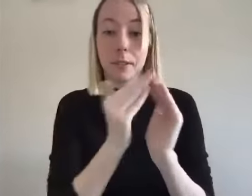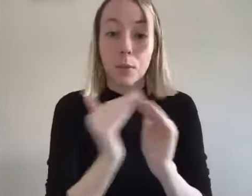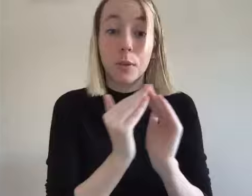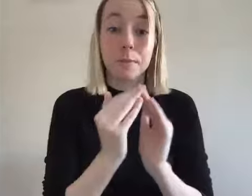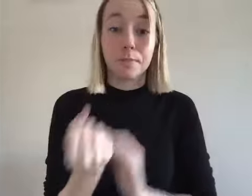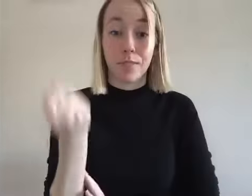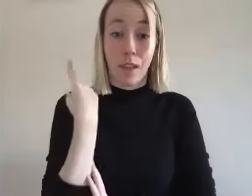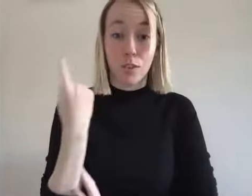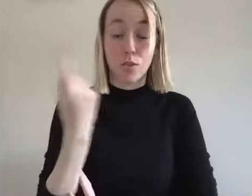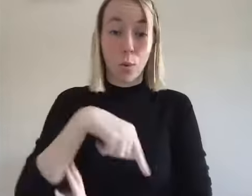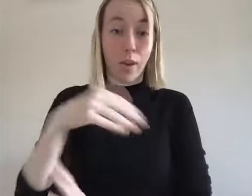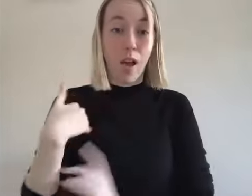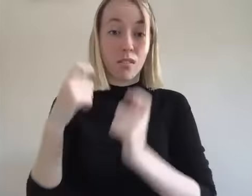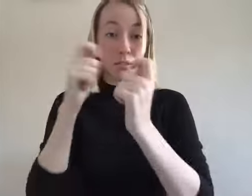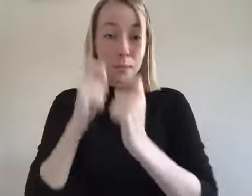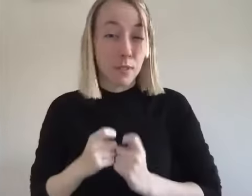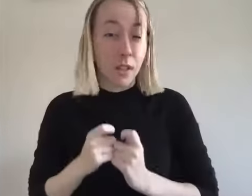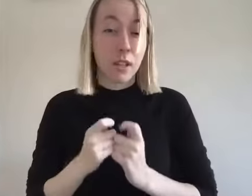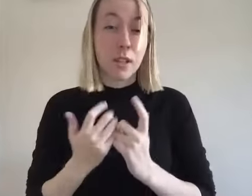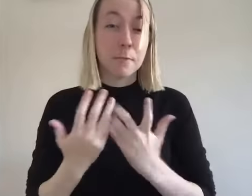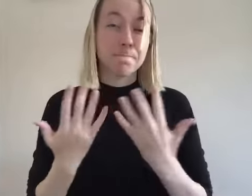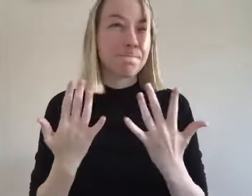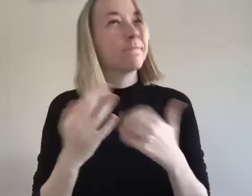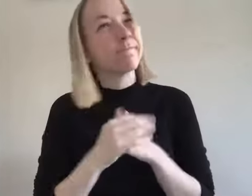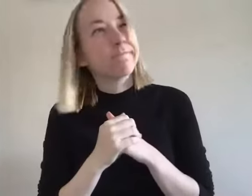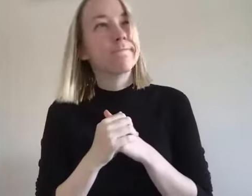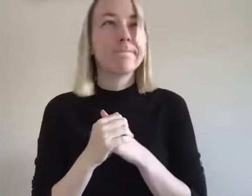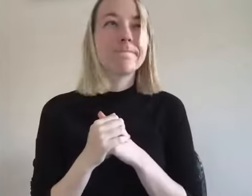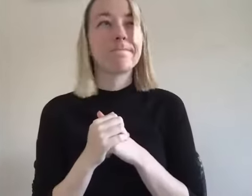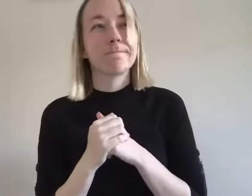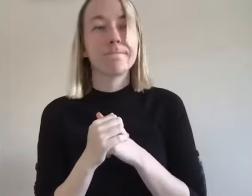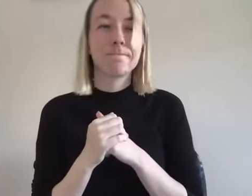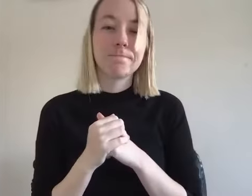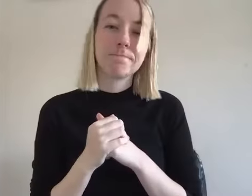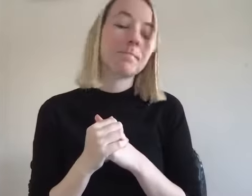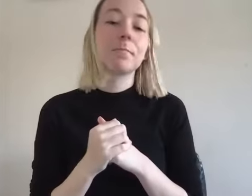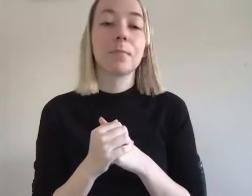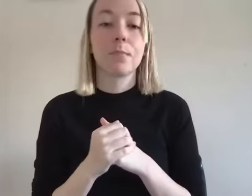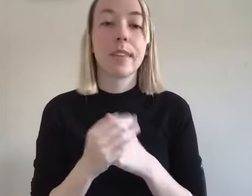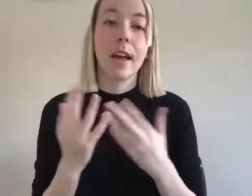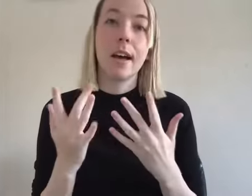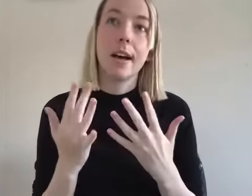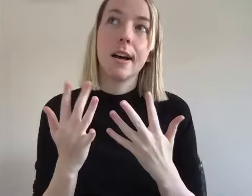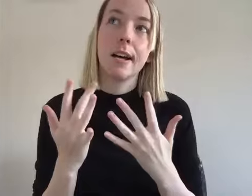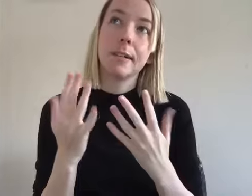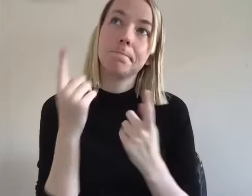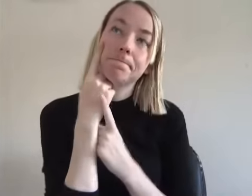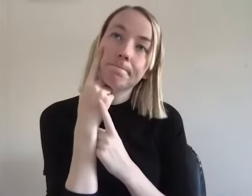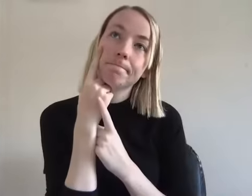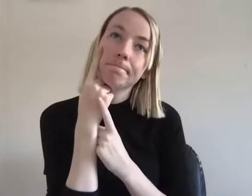uh last year we had inspired specific um a uh